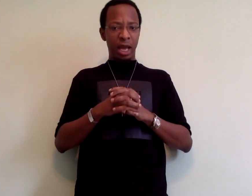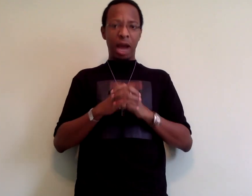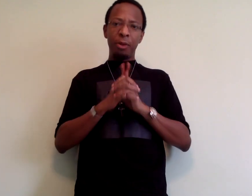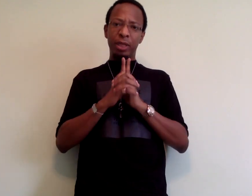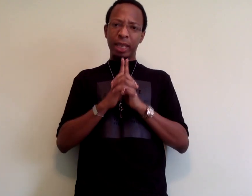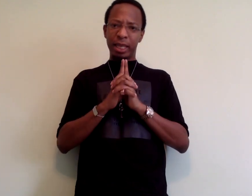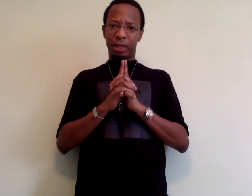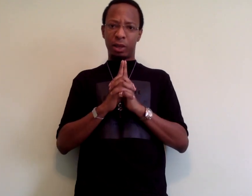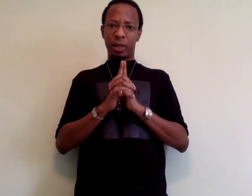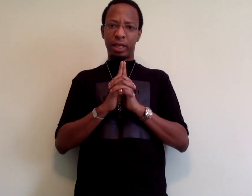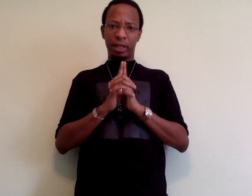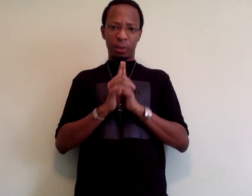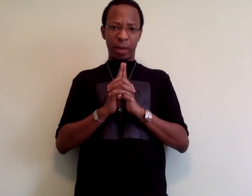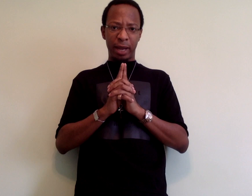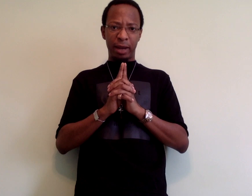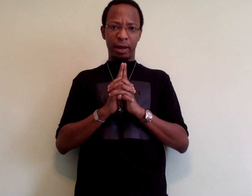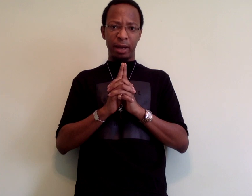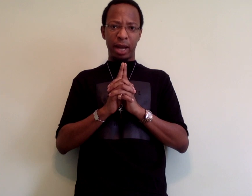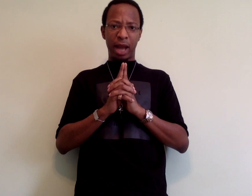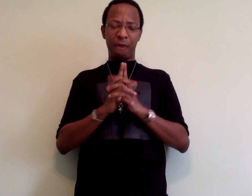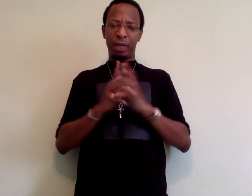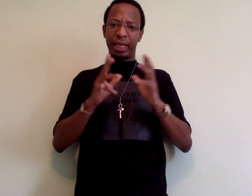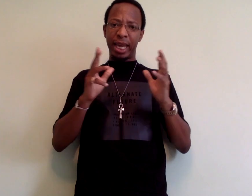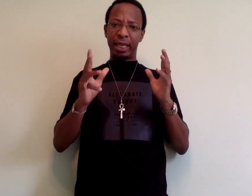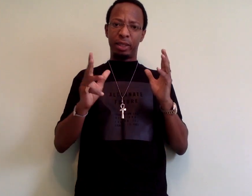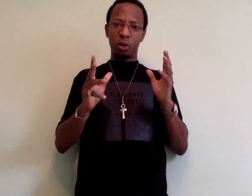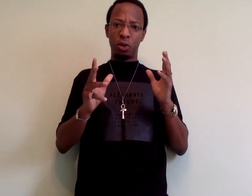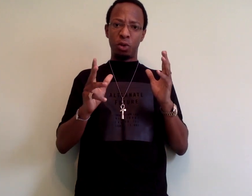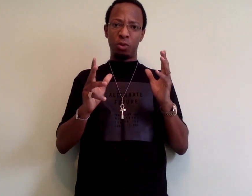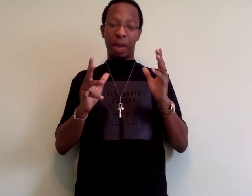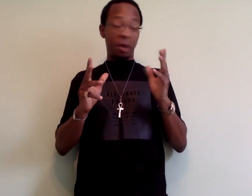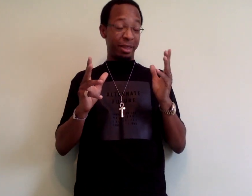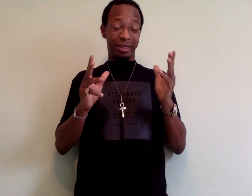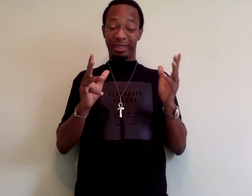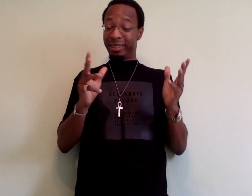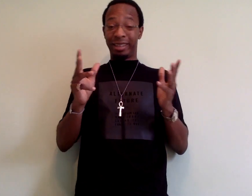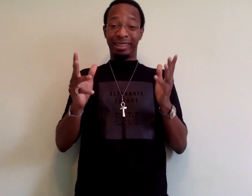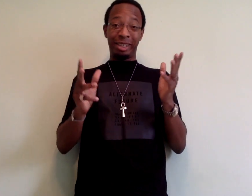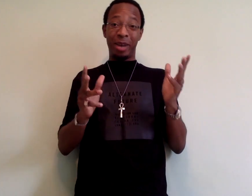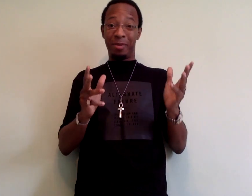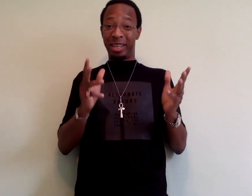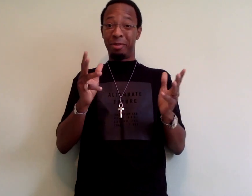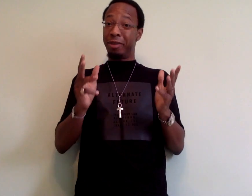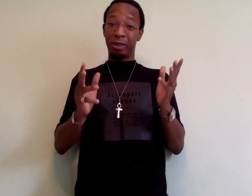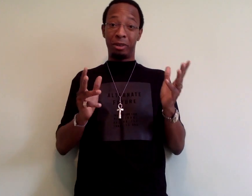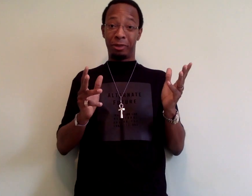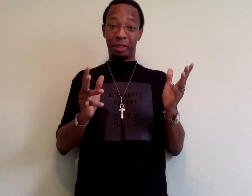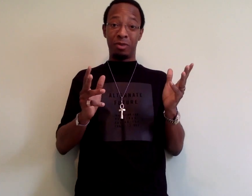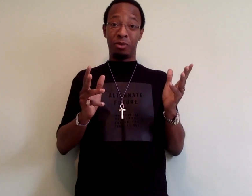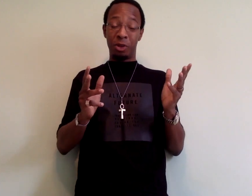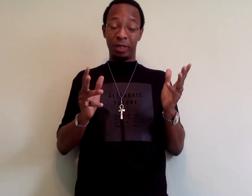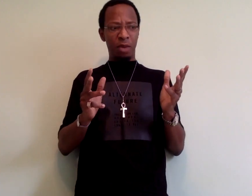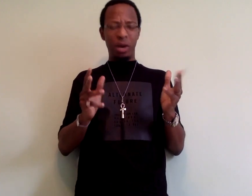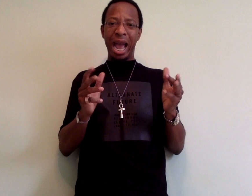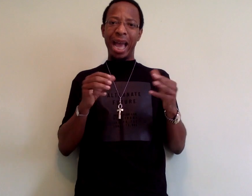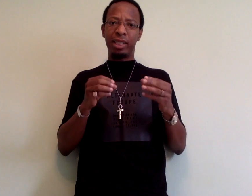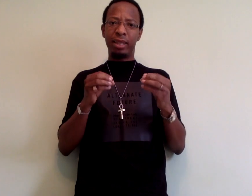I will say this, though, and this is where I really get into a part of this discussion that might become difficult for some viewers, where I actually